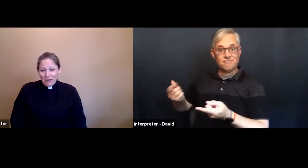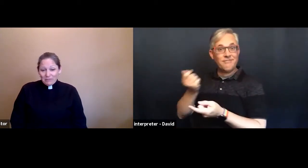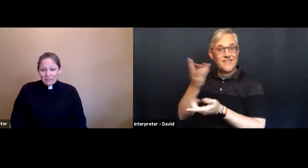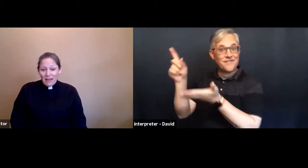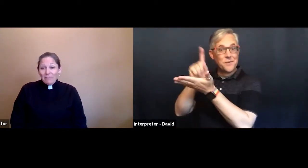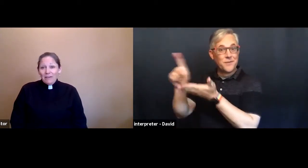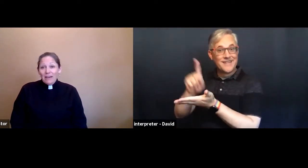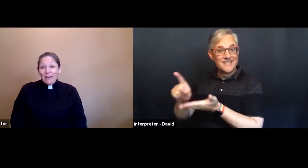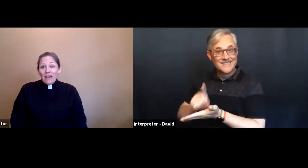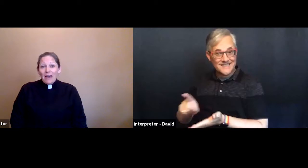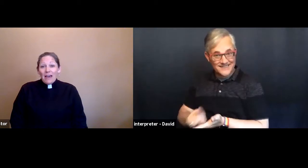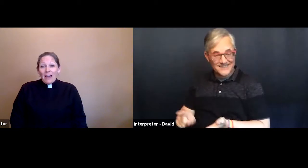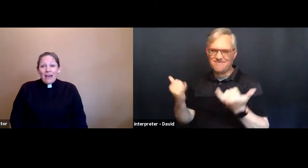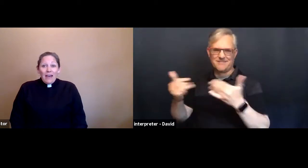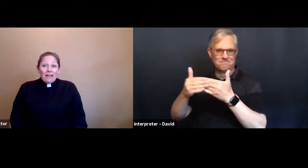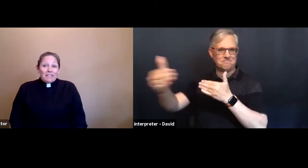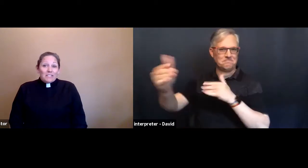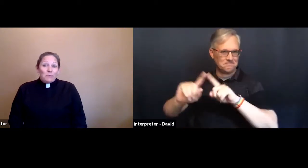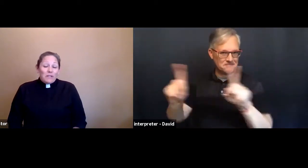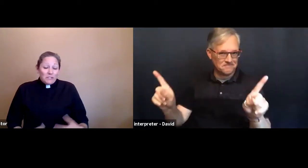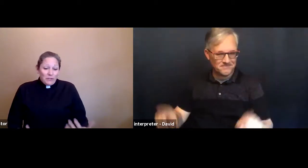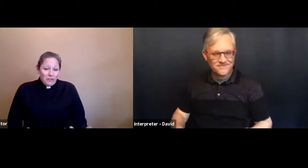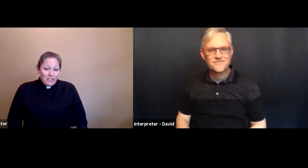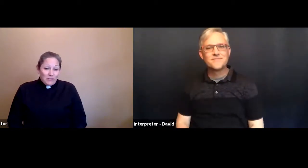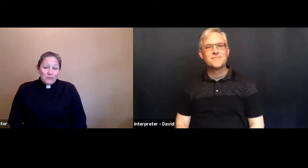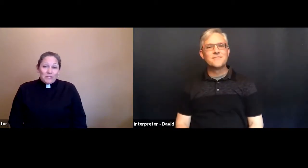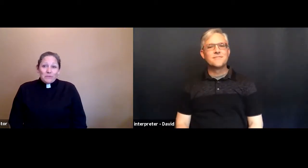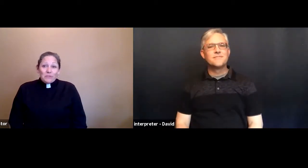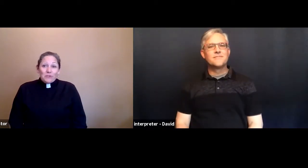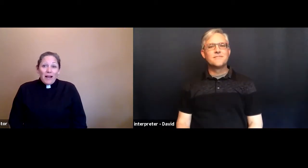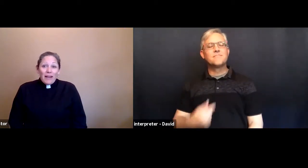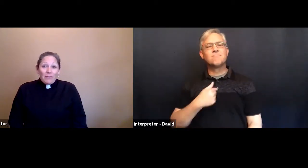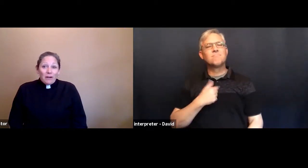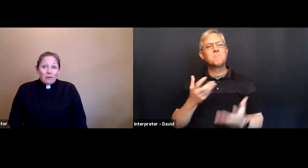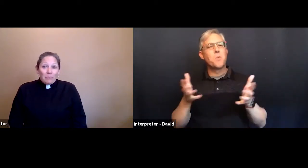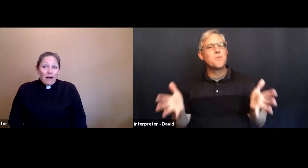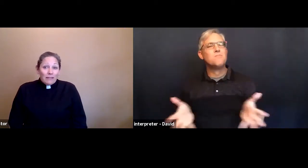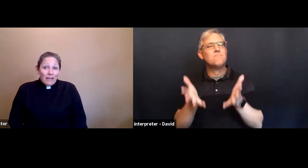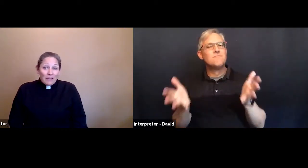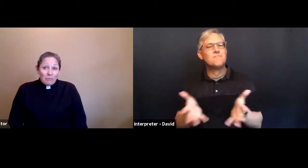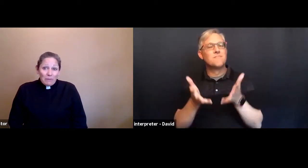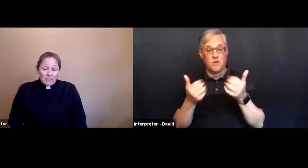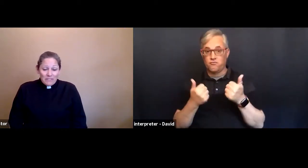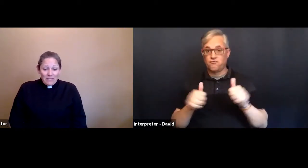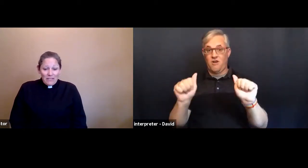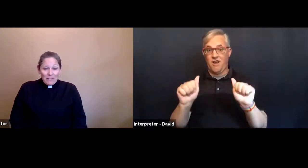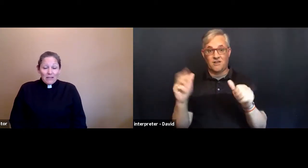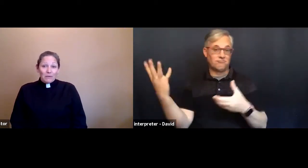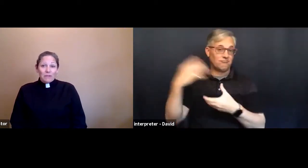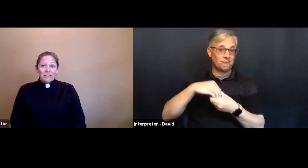Bread of Life. And I just want to encourage you to try out our online Bible study. We